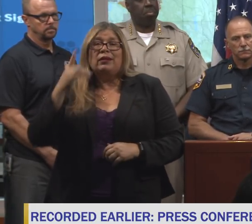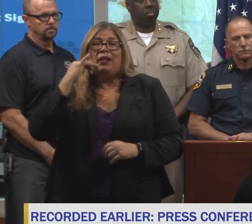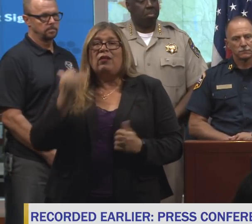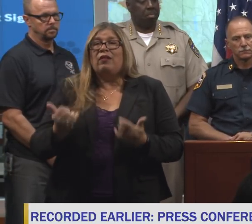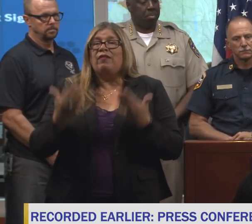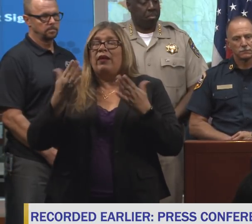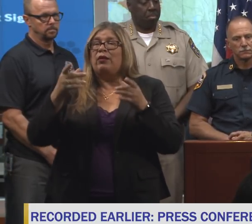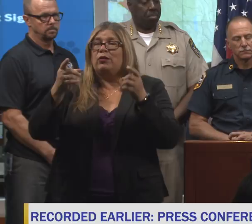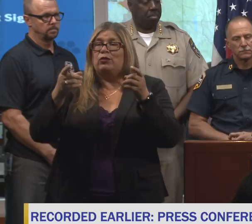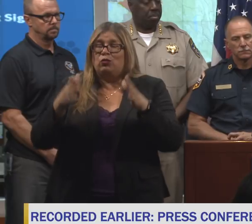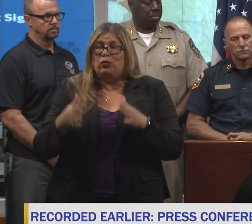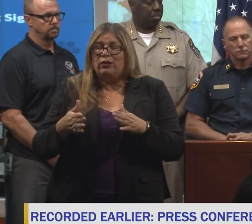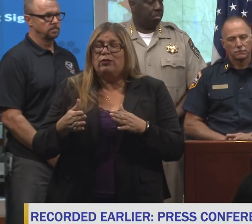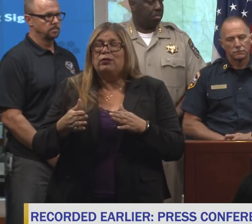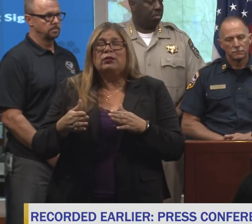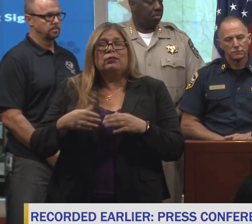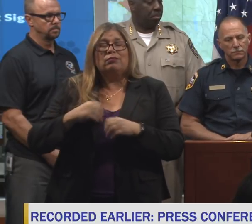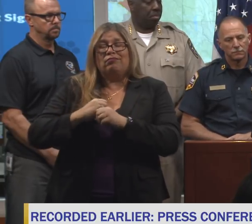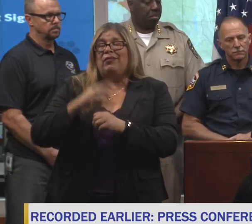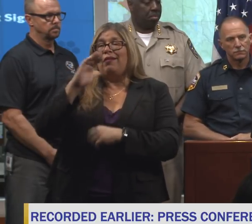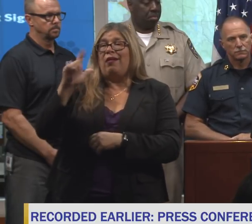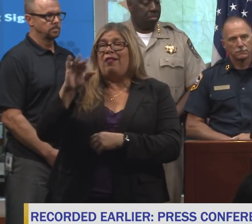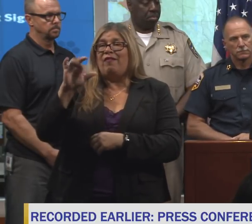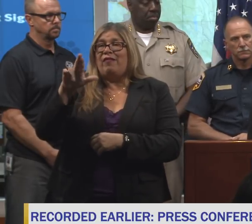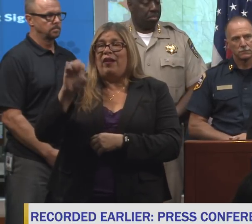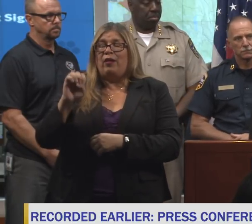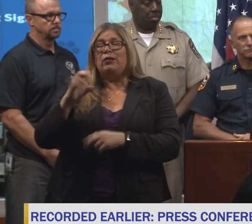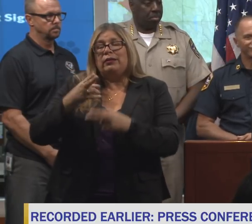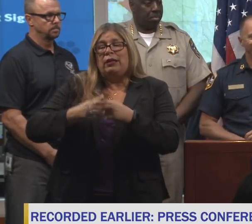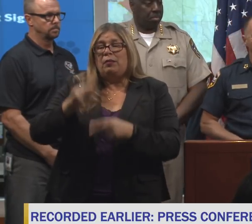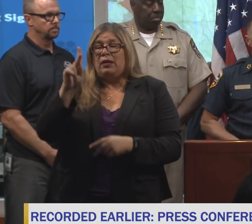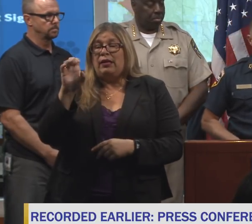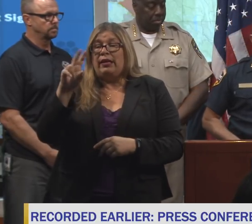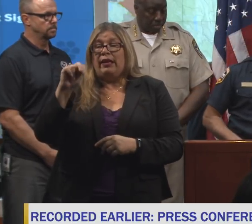Department of Forestry and Fire Protection, Cal Fire Chief Ken Pemlott.